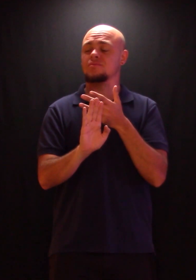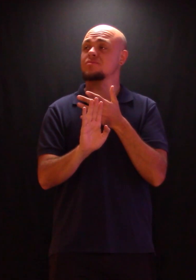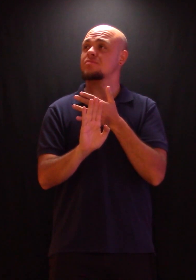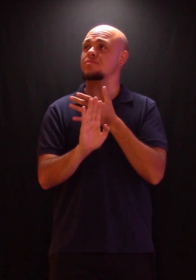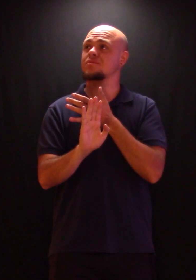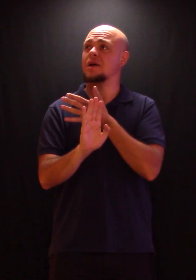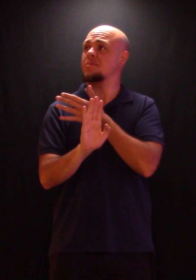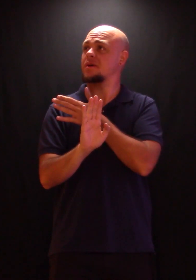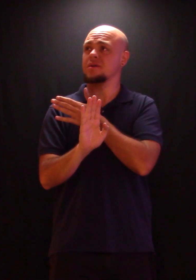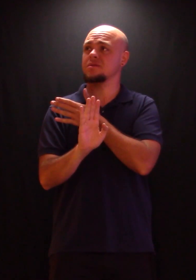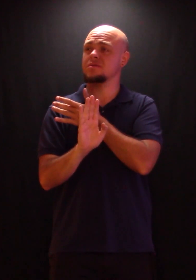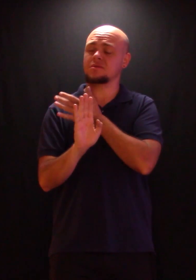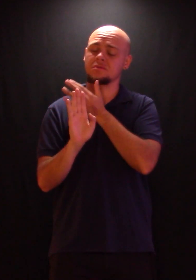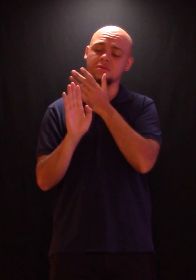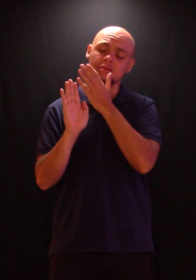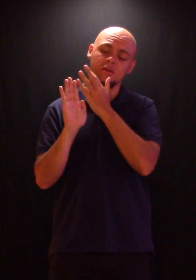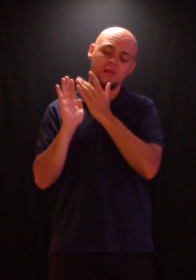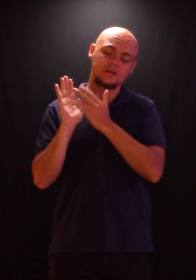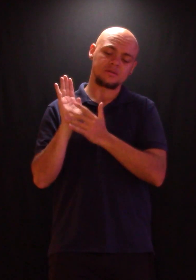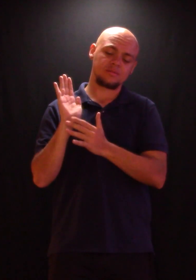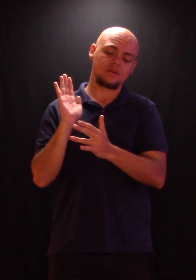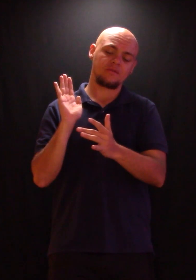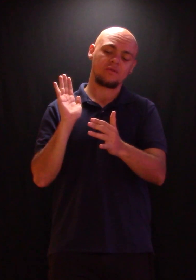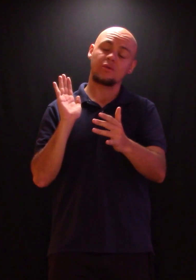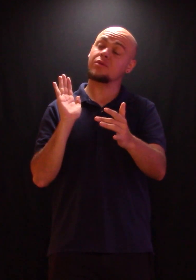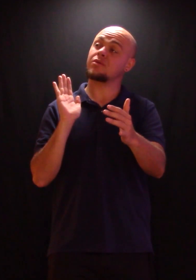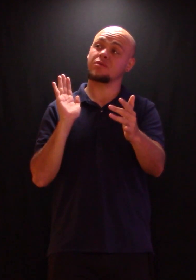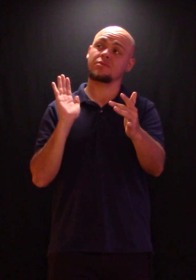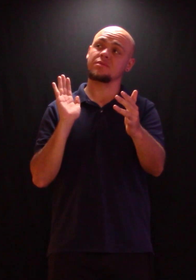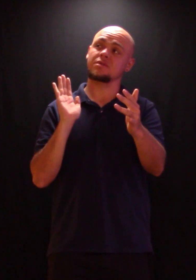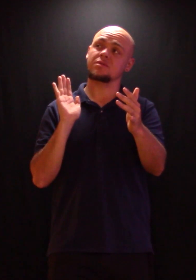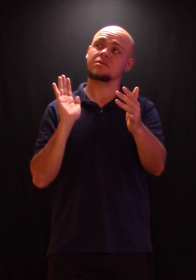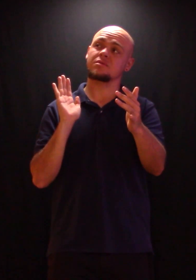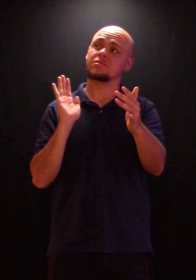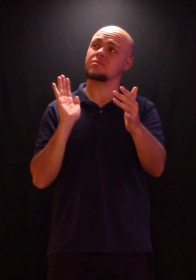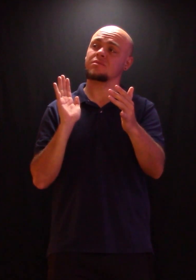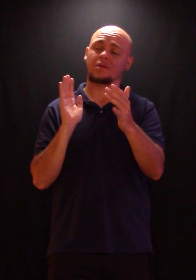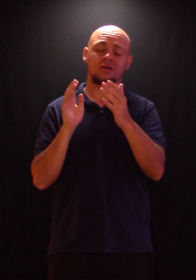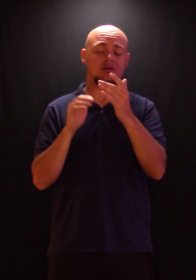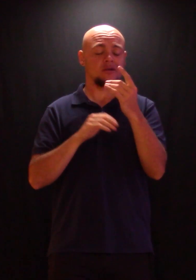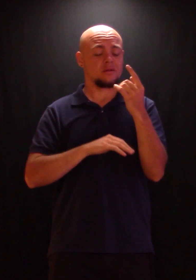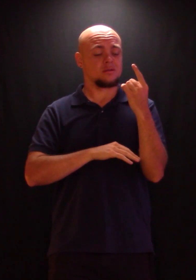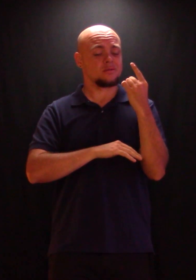may pass and whatever lies before me